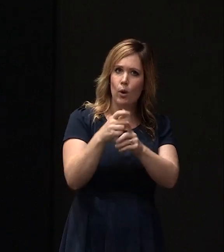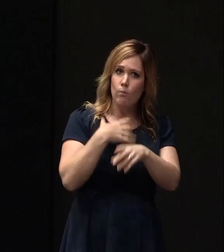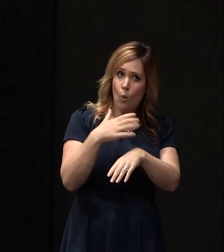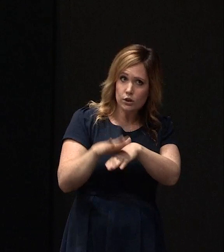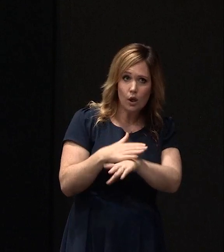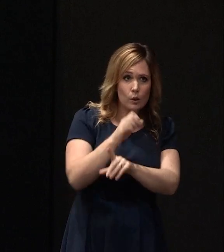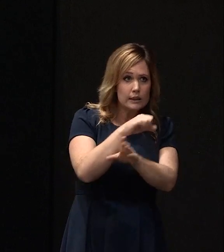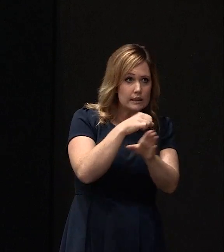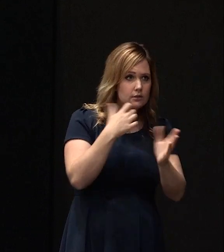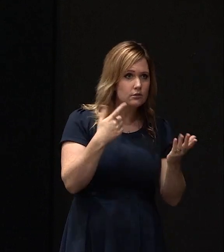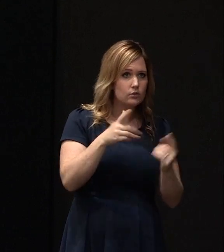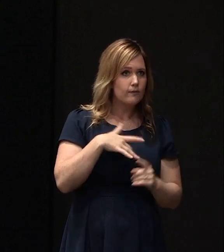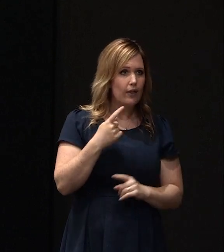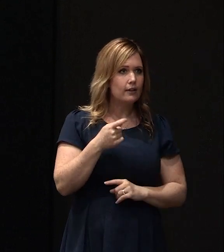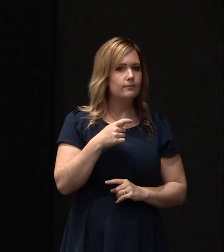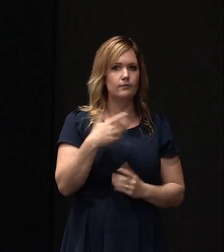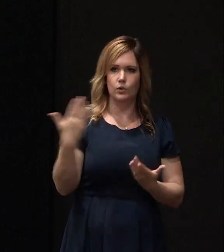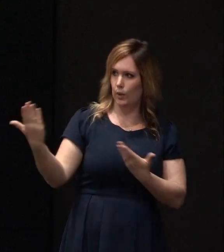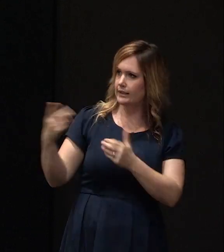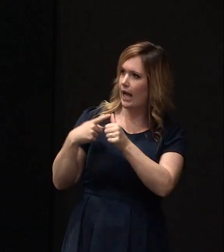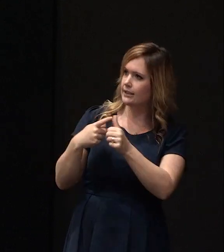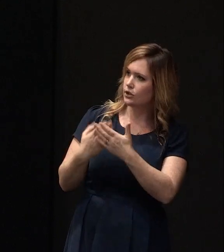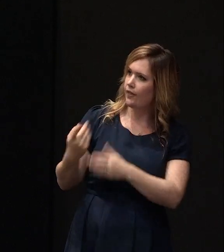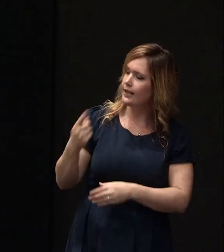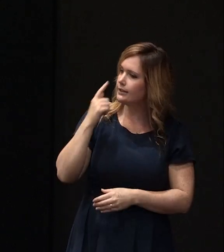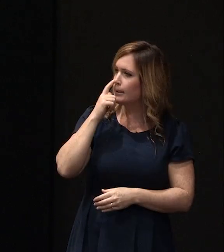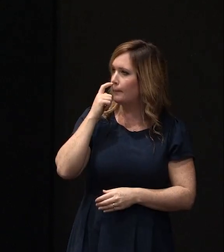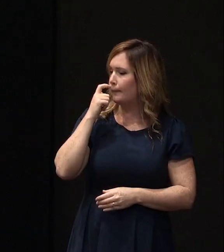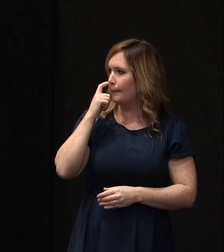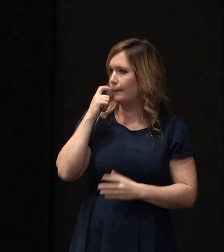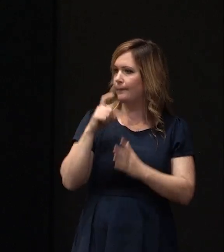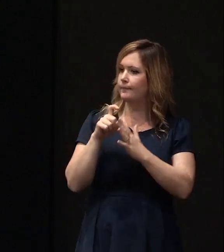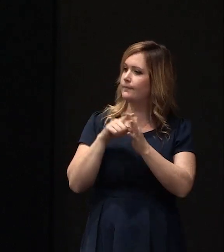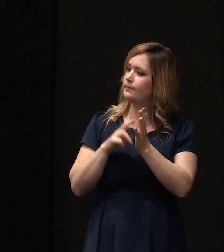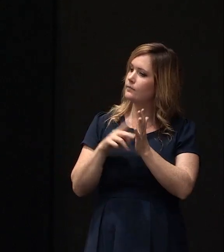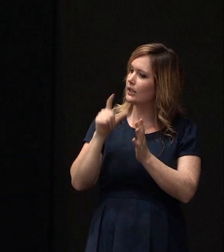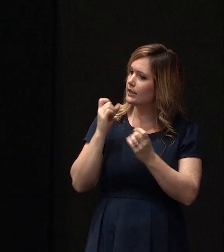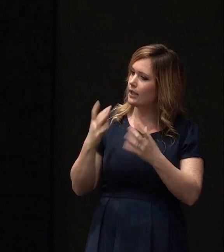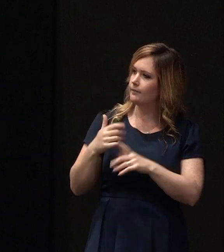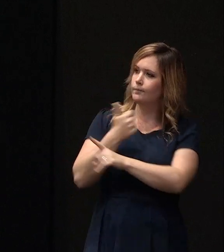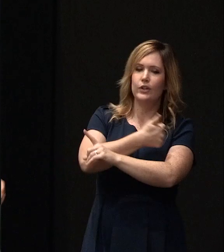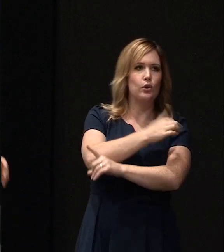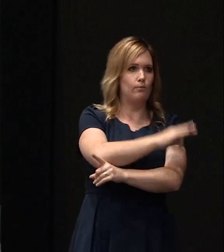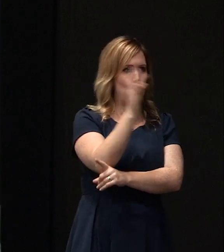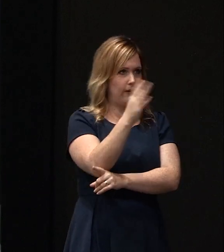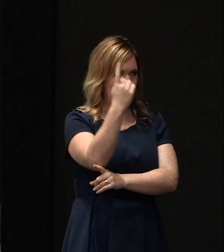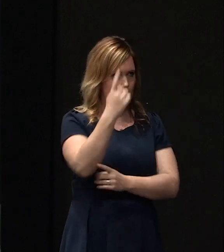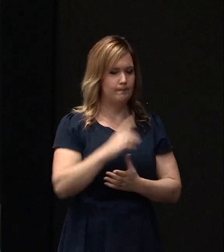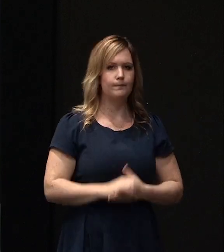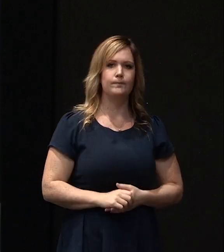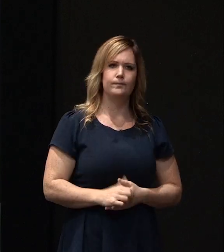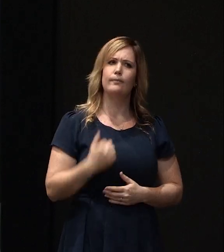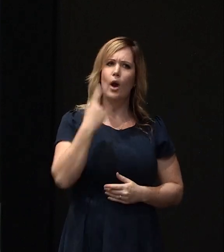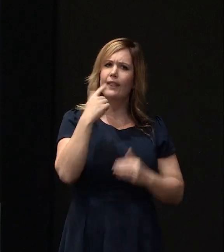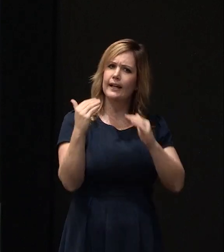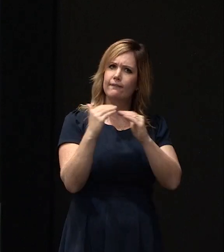Just, yeah, here's some answers on that. Dean, why don't you start off, Dean? Yeah, sure, Roger. And good morning, everyone. I, look, I think it's fair